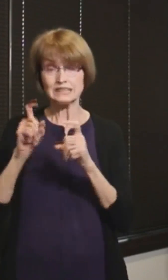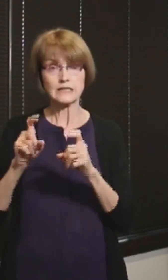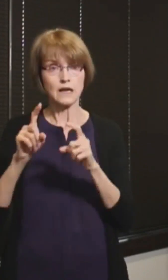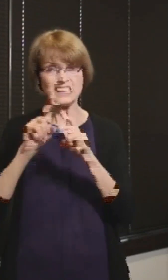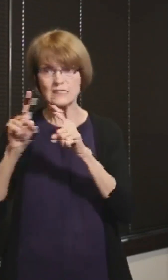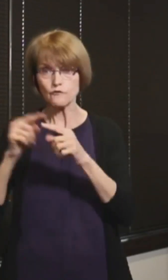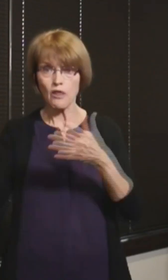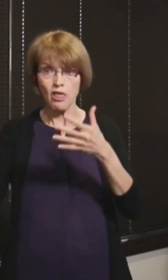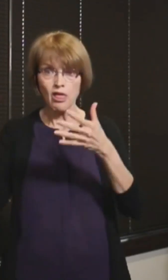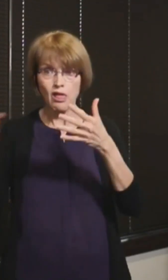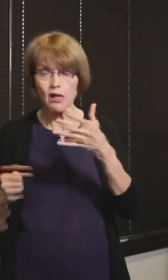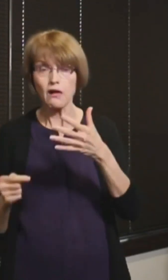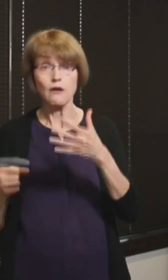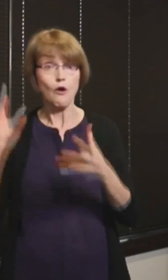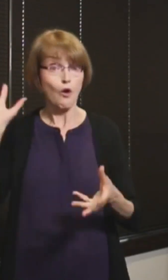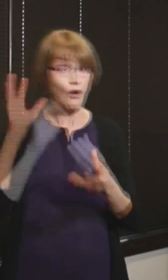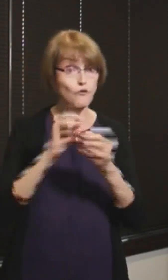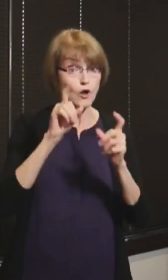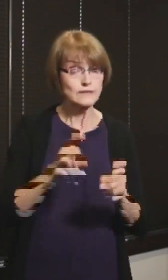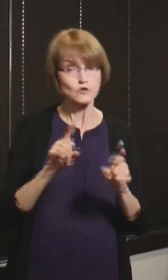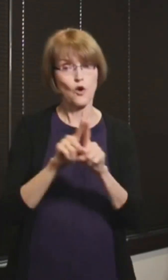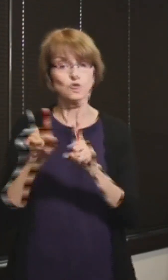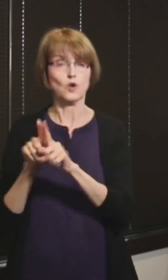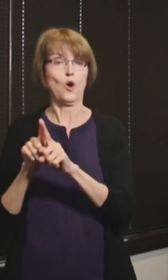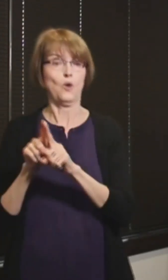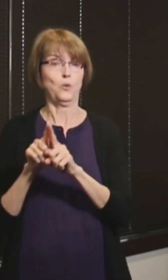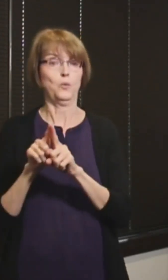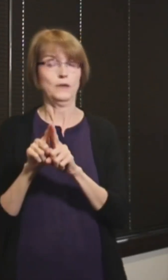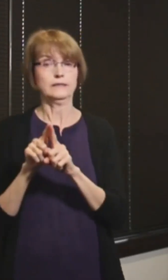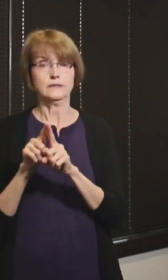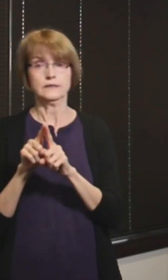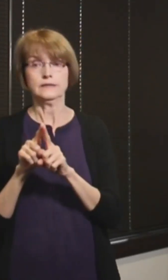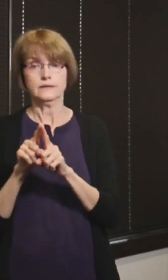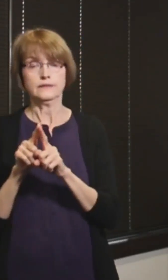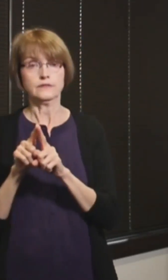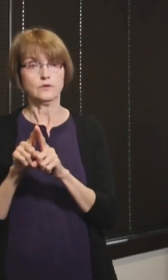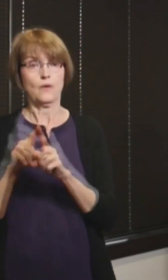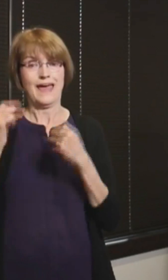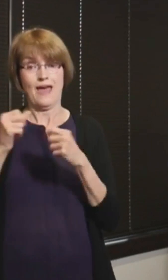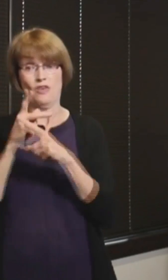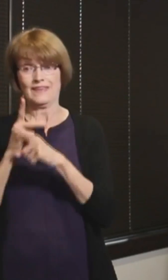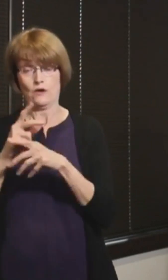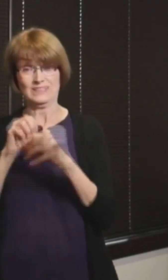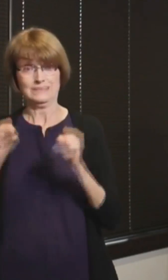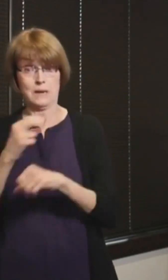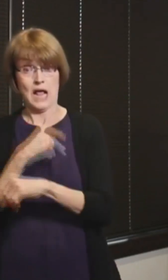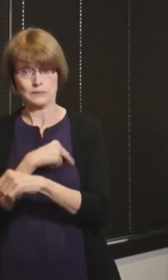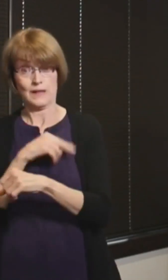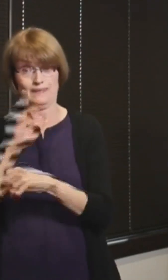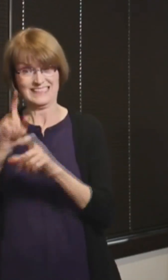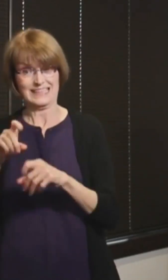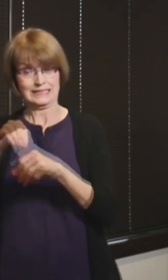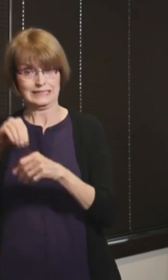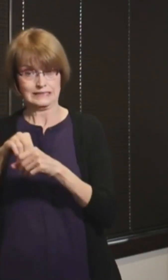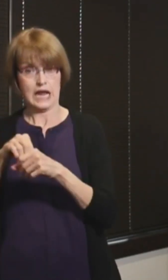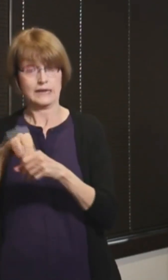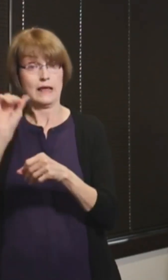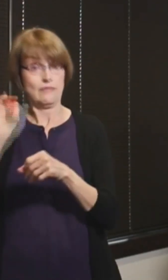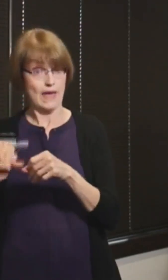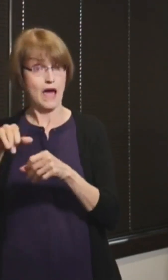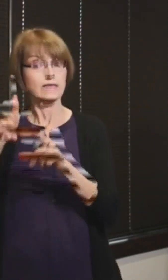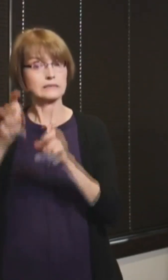look at the overall testing, but we also look at our testing internal to the healthcare systems because we can turn that around a lot faster